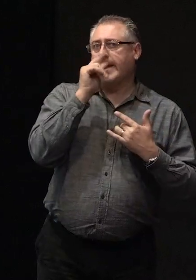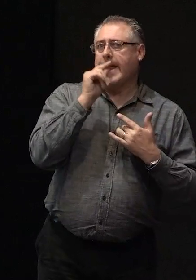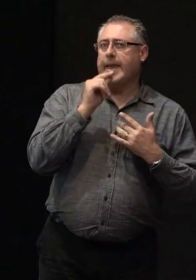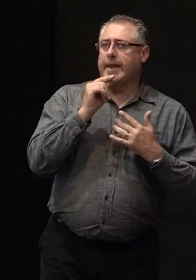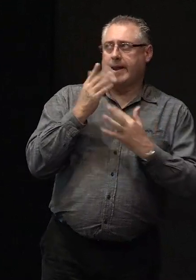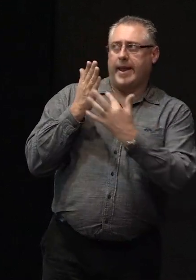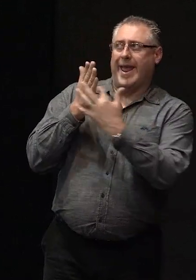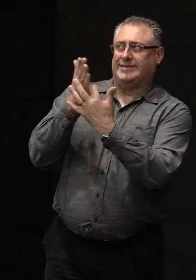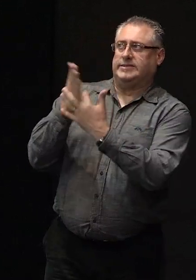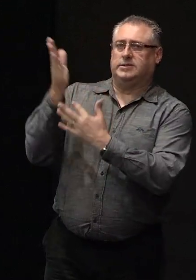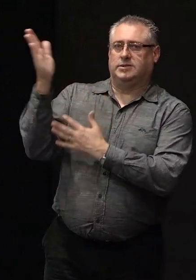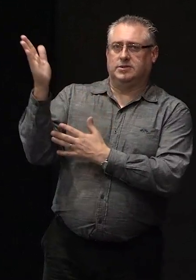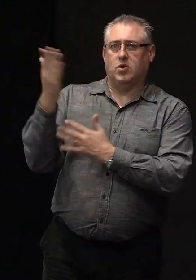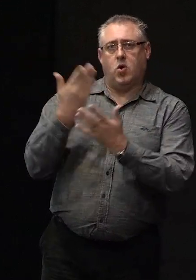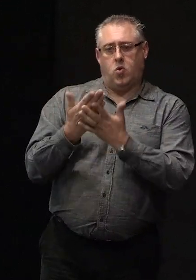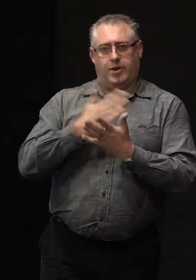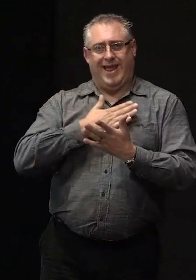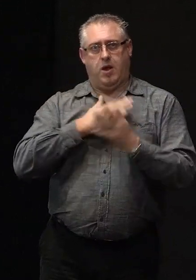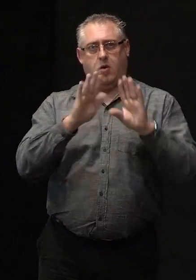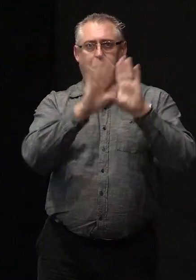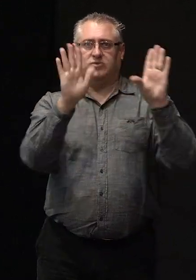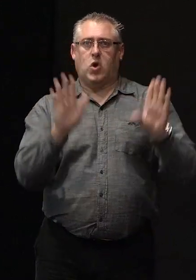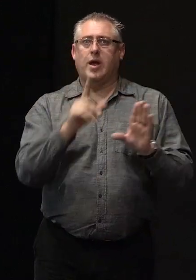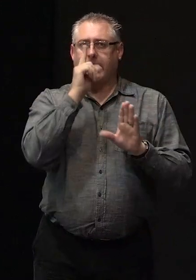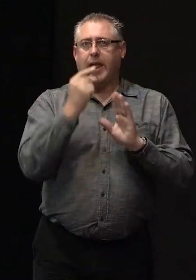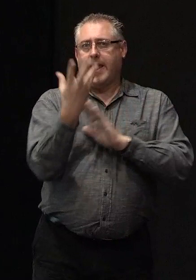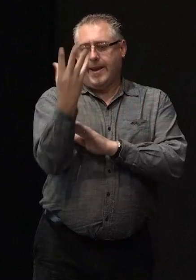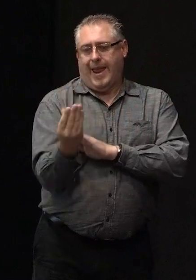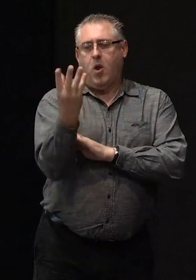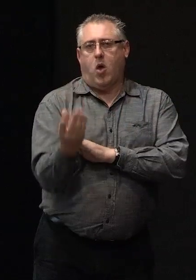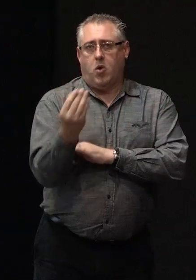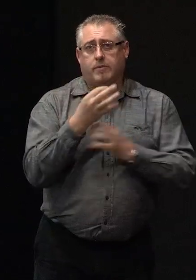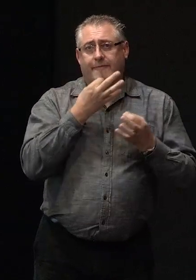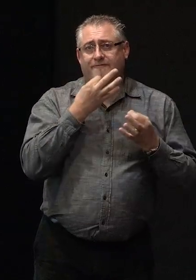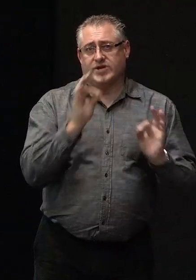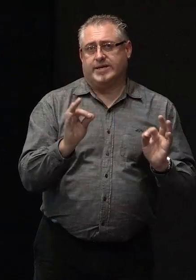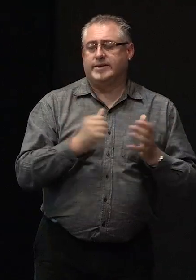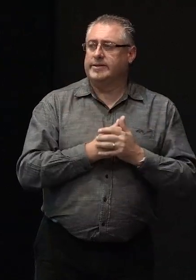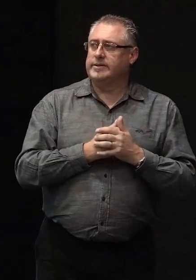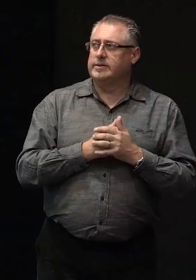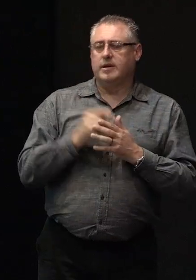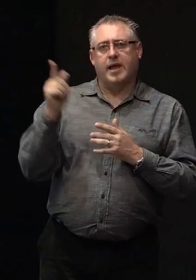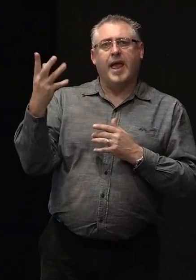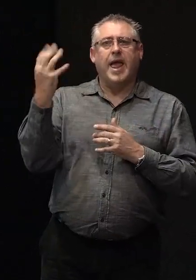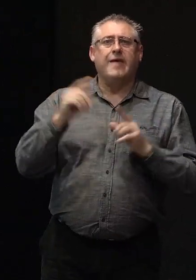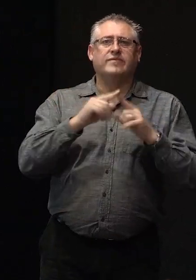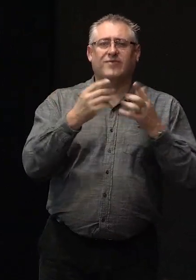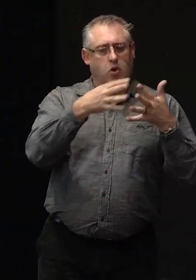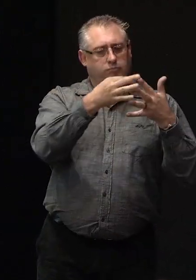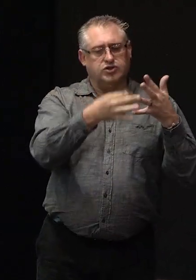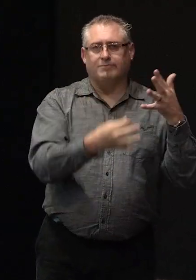access this on our website and you can download it freely. It does provide a whole series of options